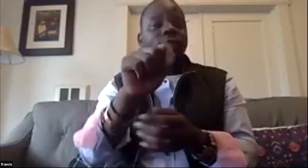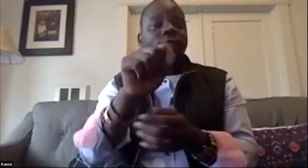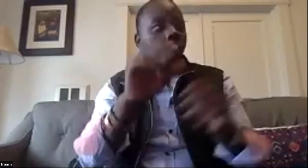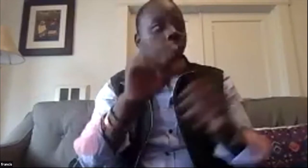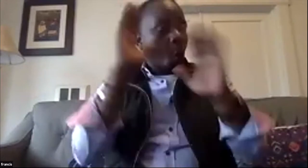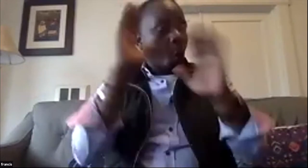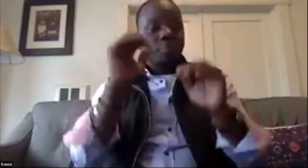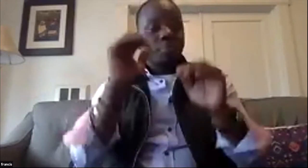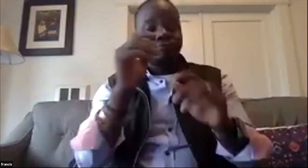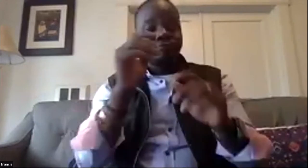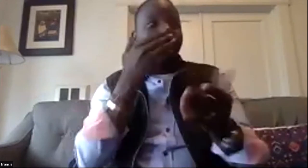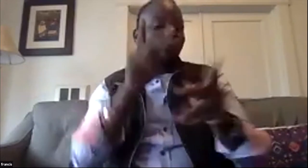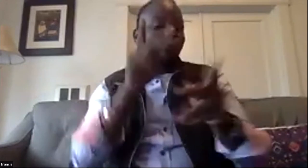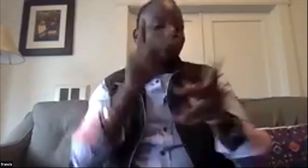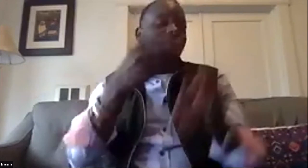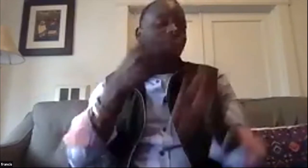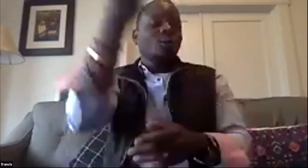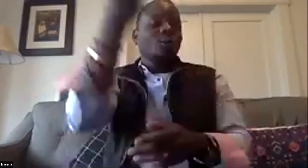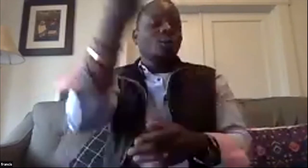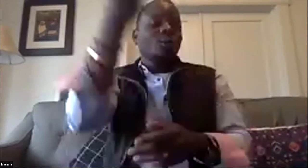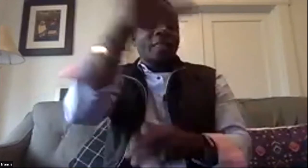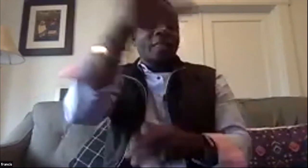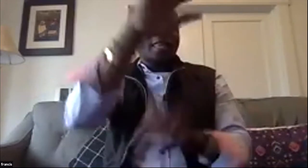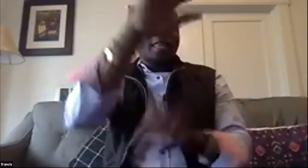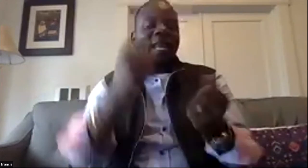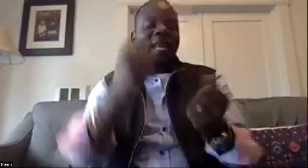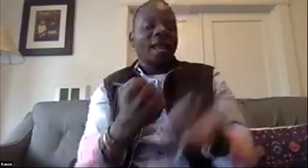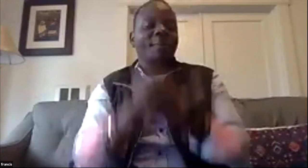or they were working on a grant to